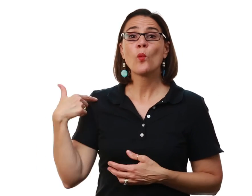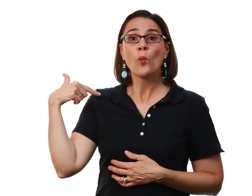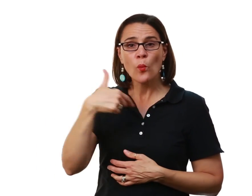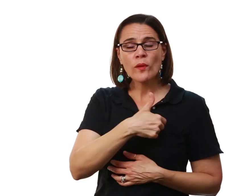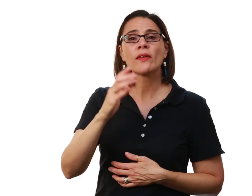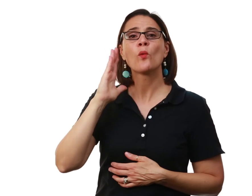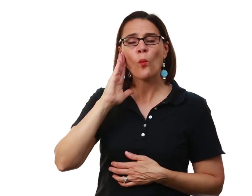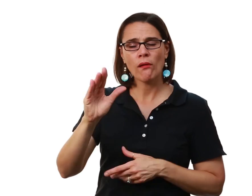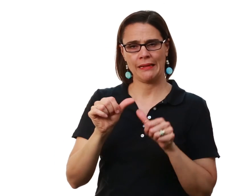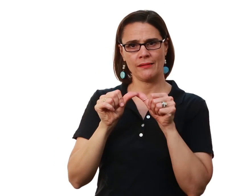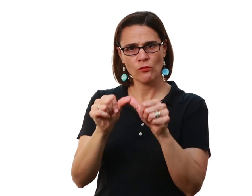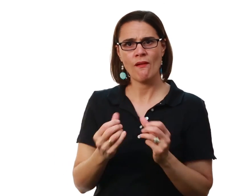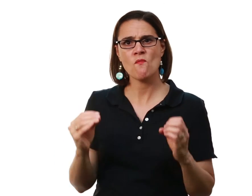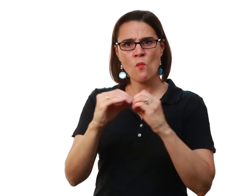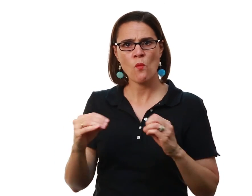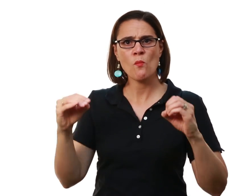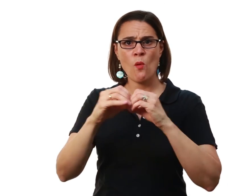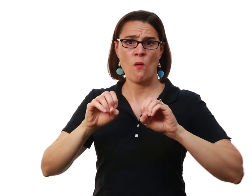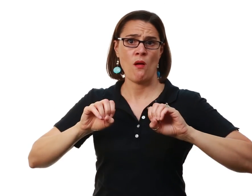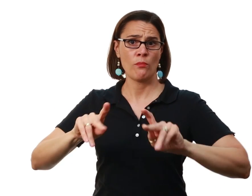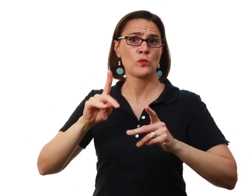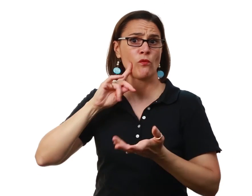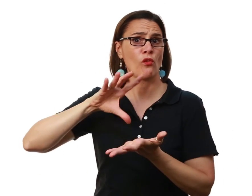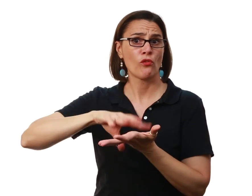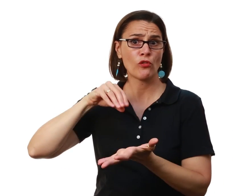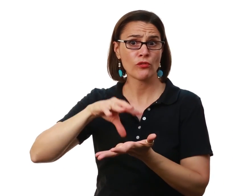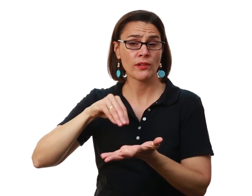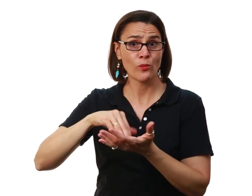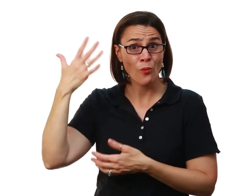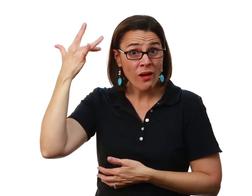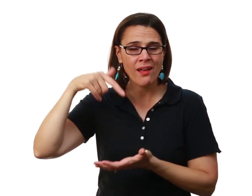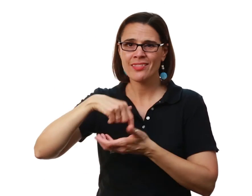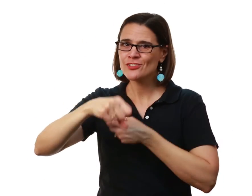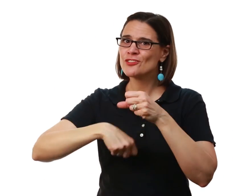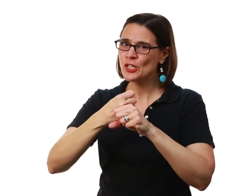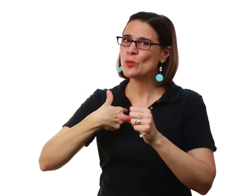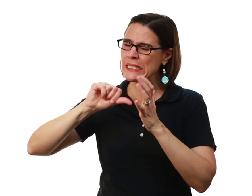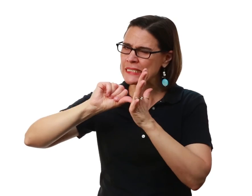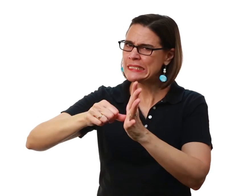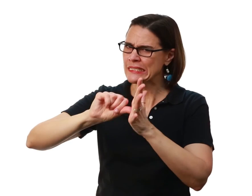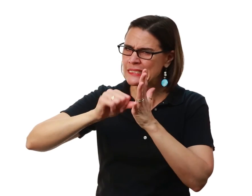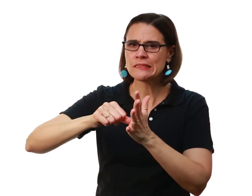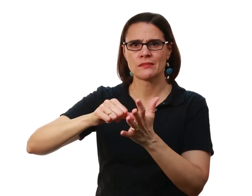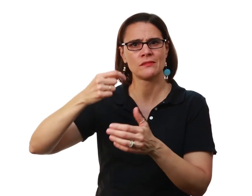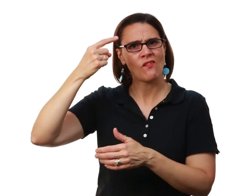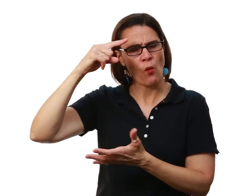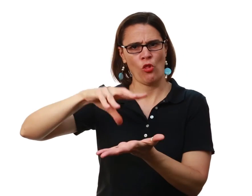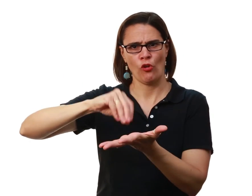We will continue to have more opportunities for learning Because we know this year we need to emphasize on